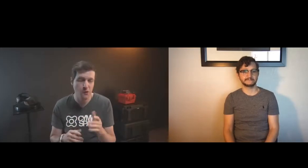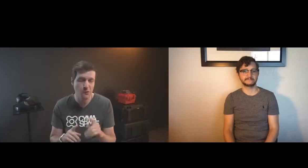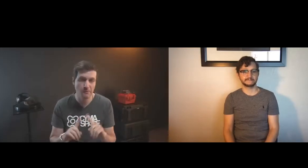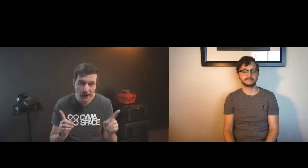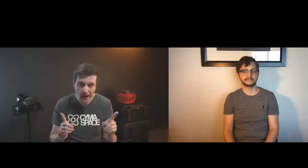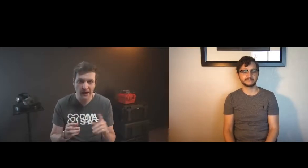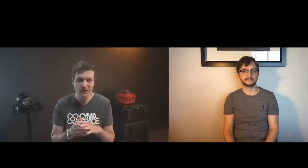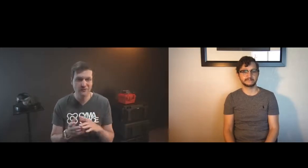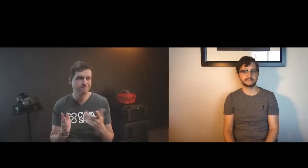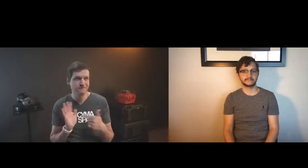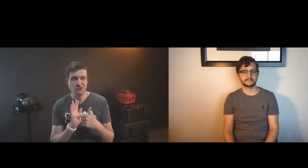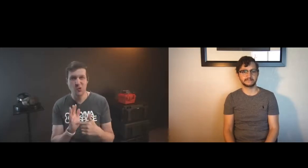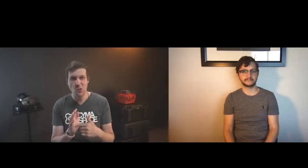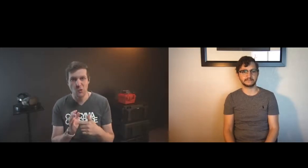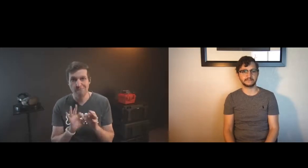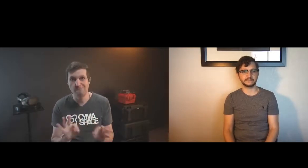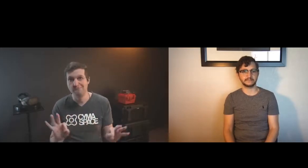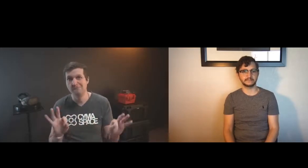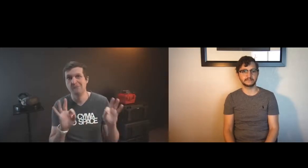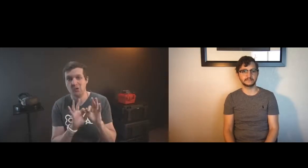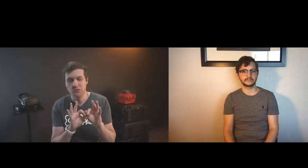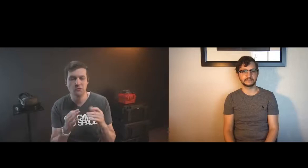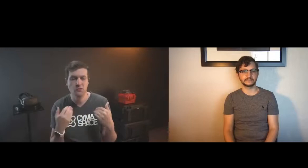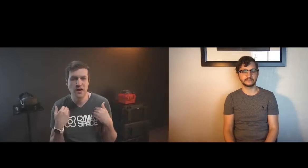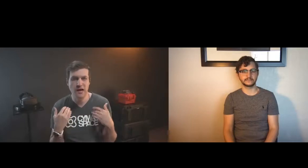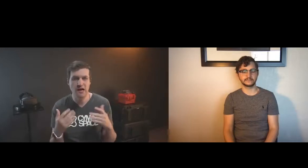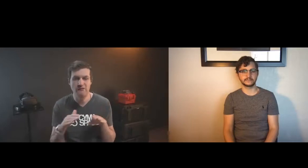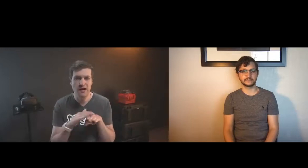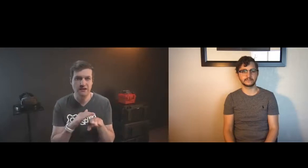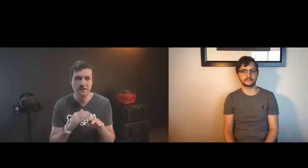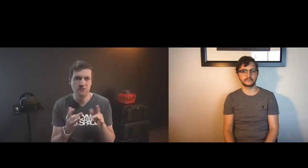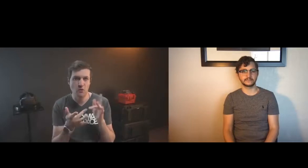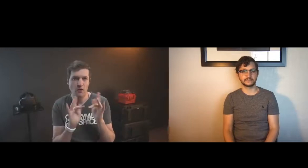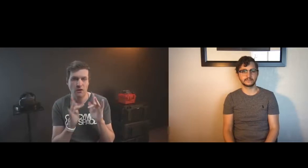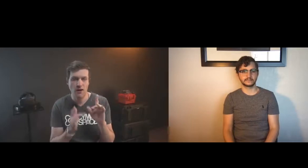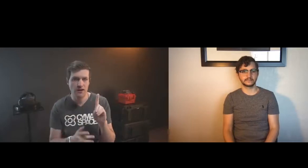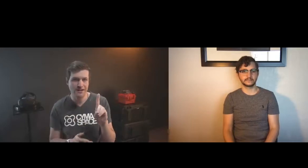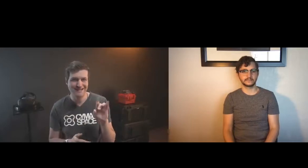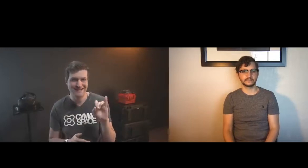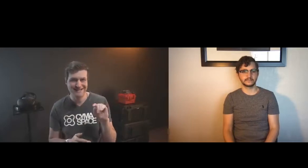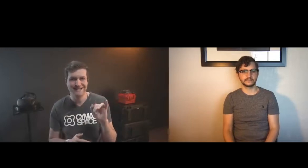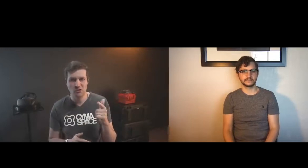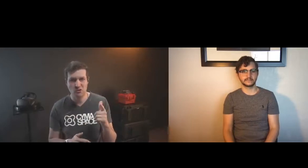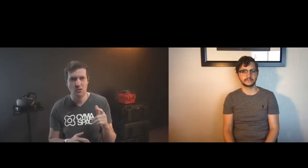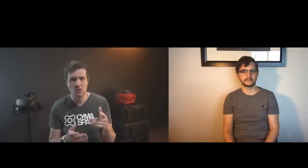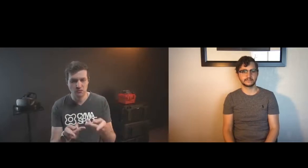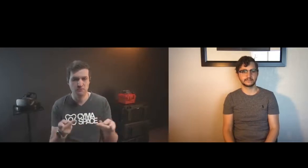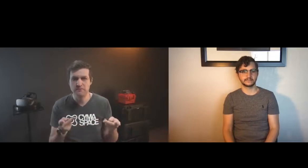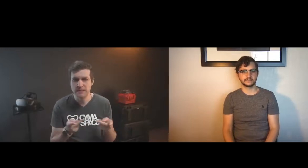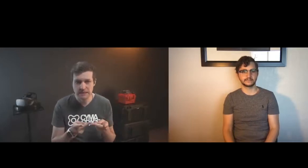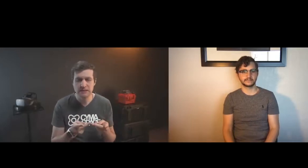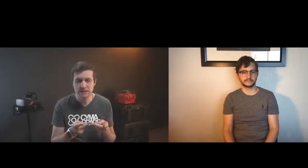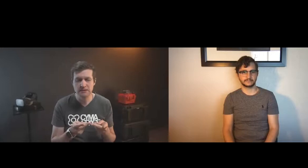isolation i know things are improving but that really showed the importance of having accessible